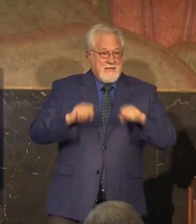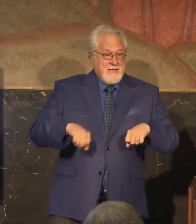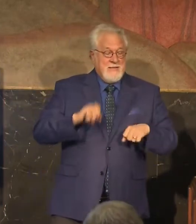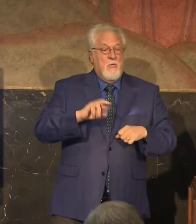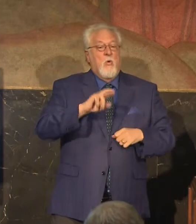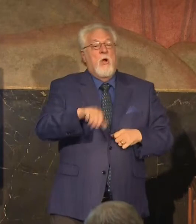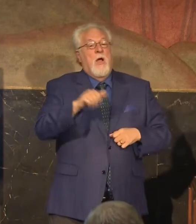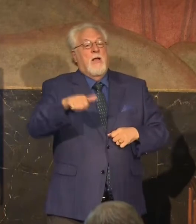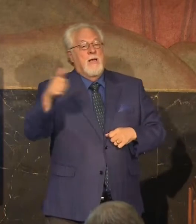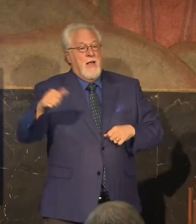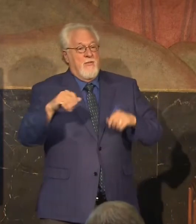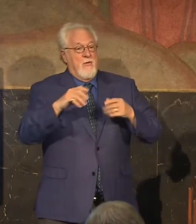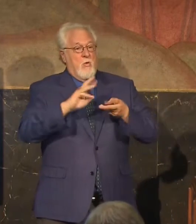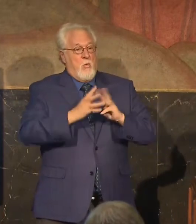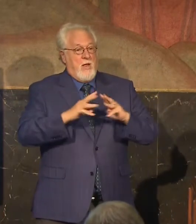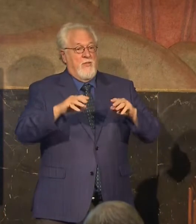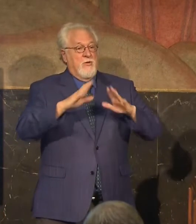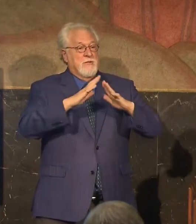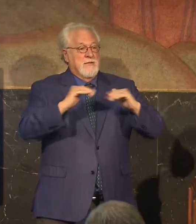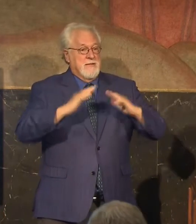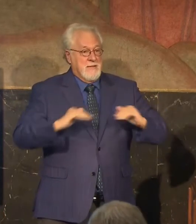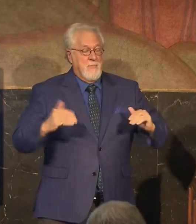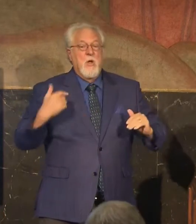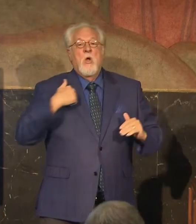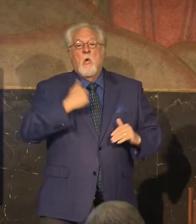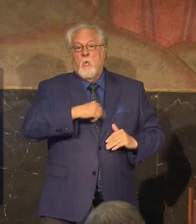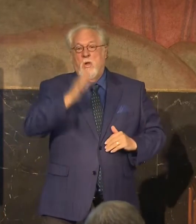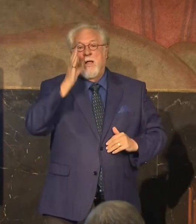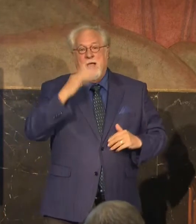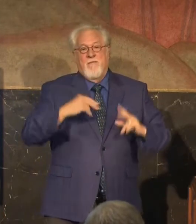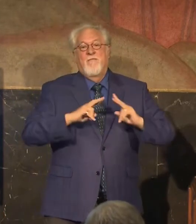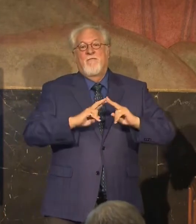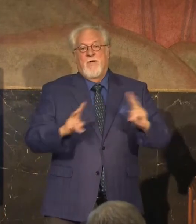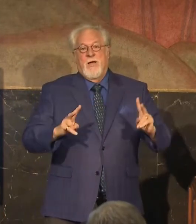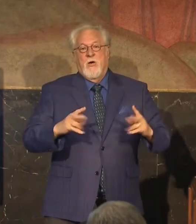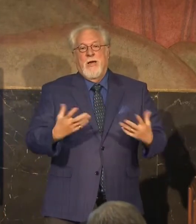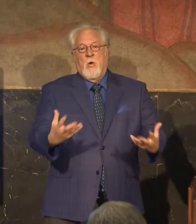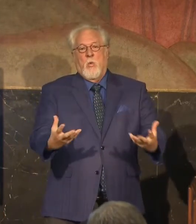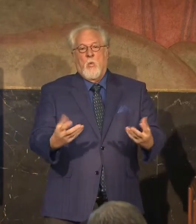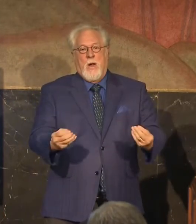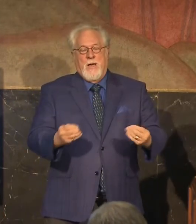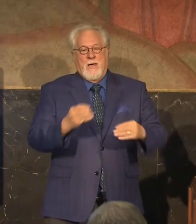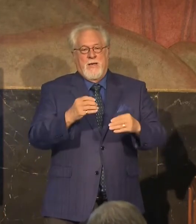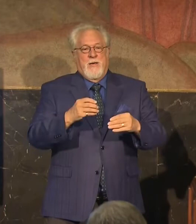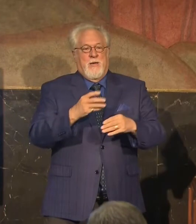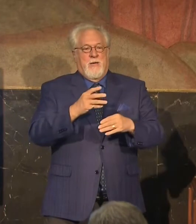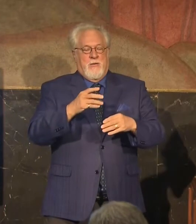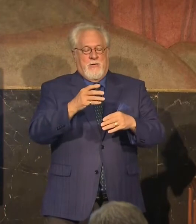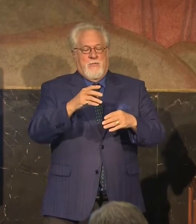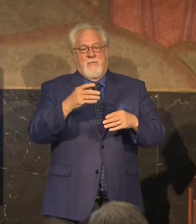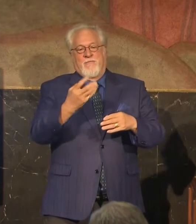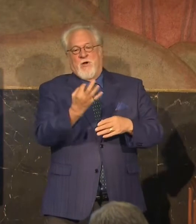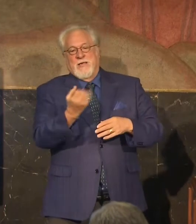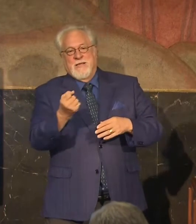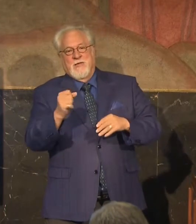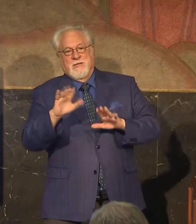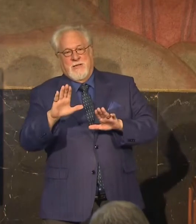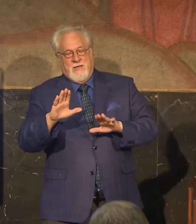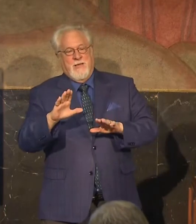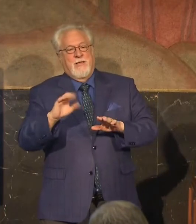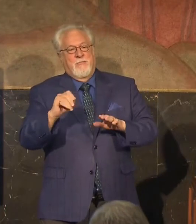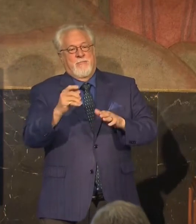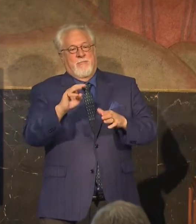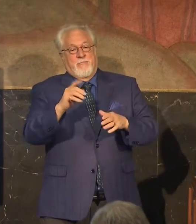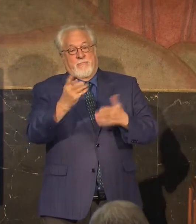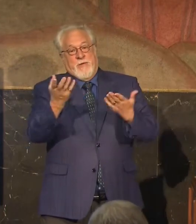that's developing in and around the Gulf, we're going to have a very wet end of the week and weekend and maybe start of next week.